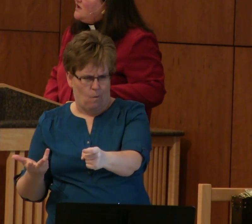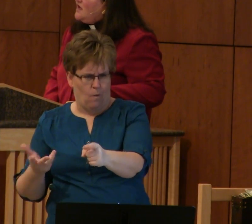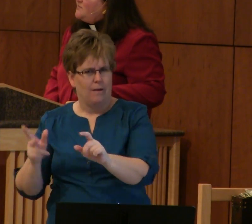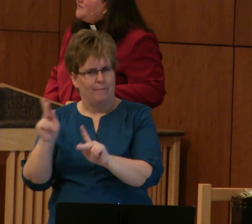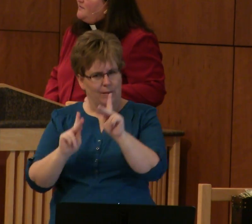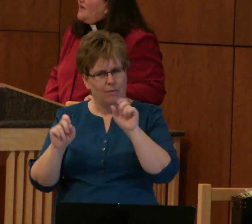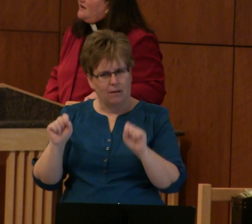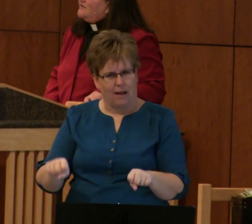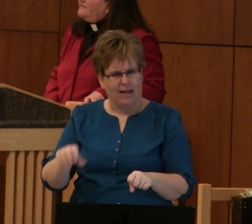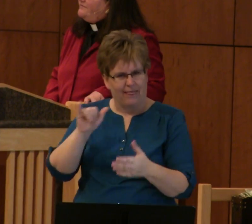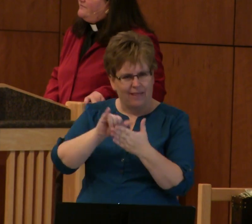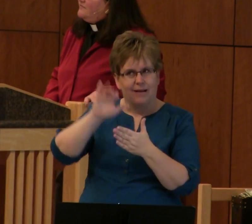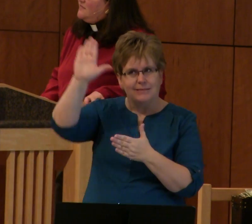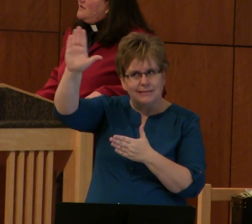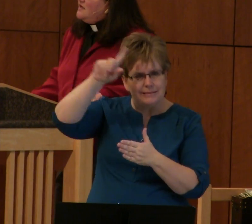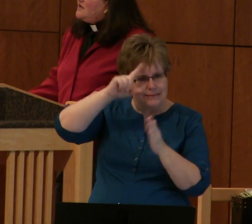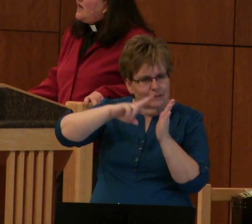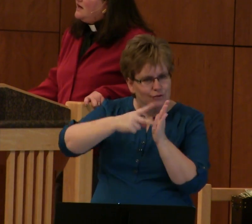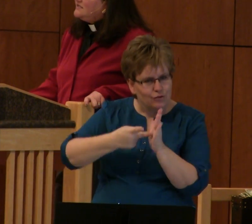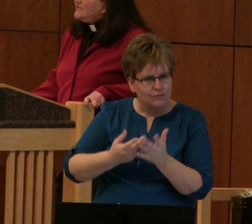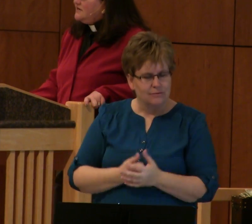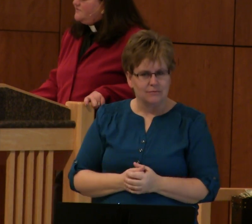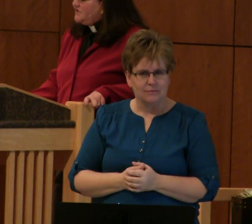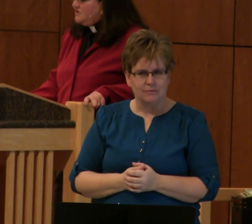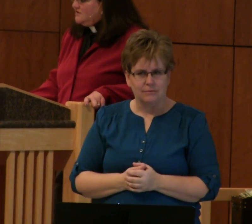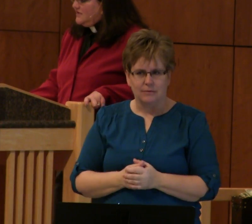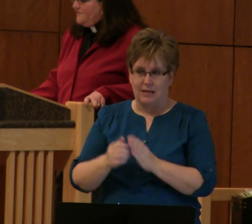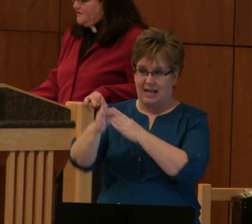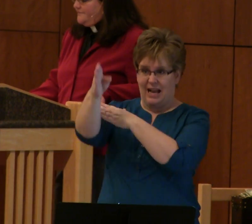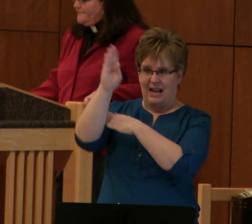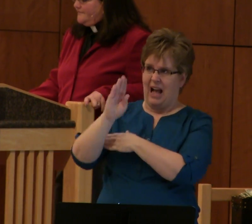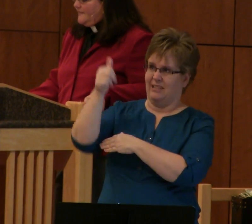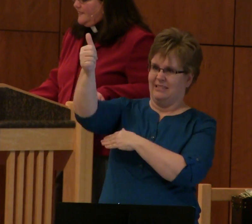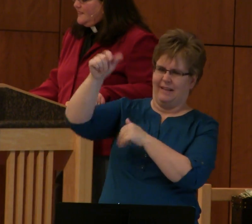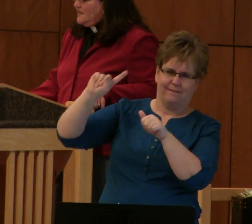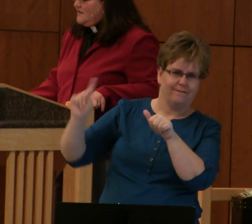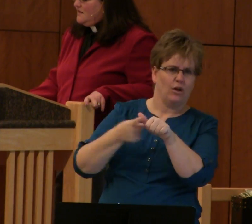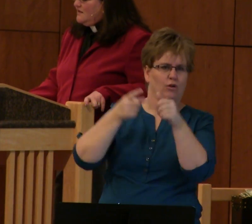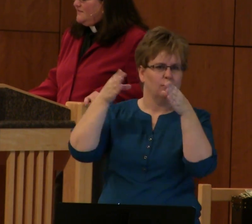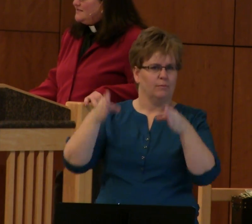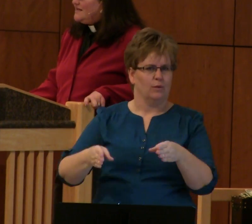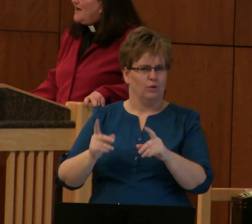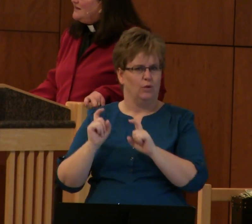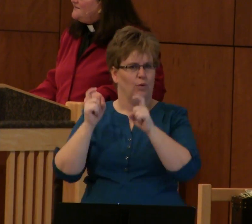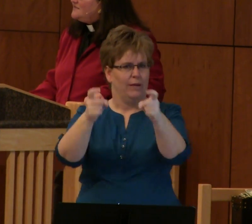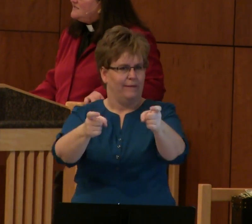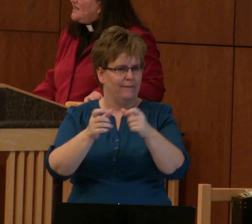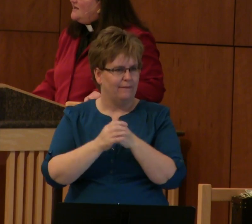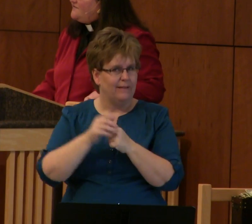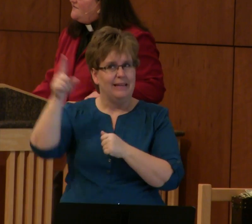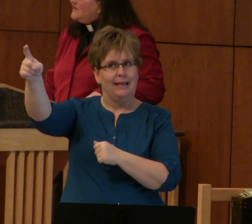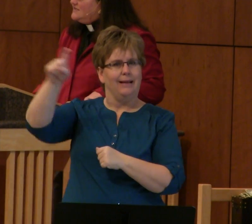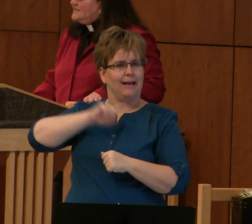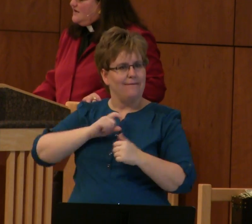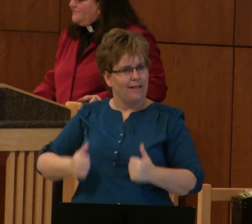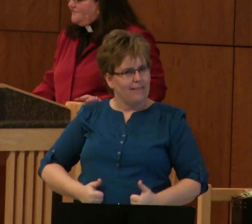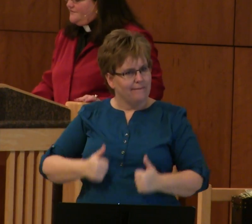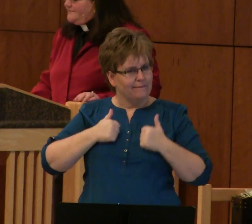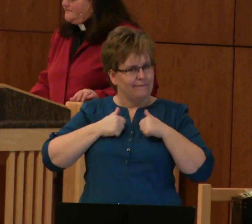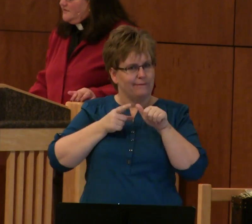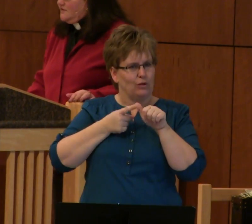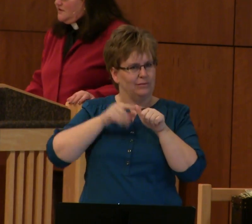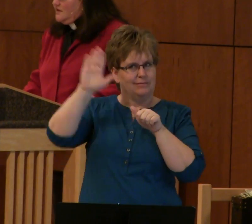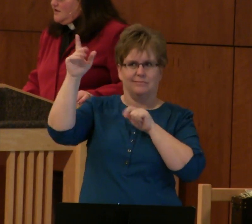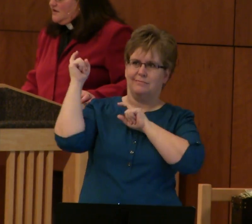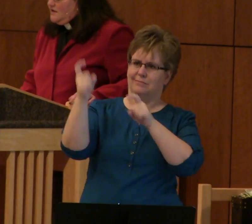And this all comes from God. God is the original giver because God gives us life itself.